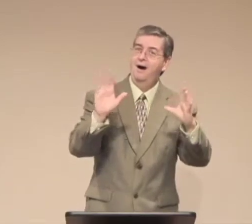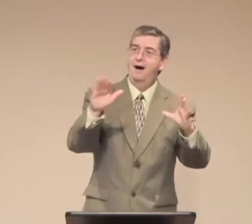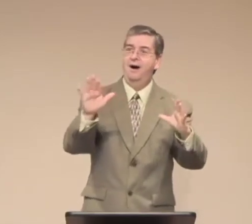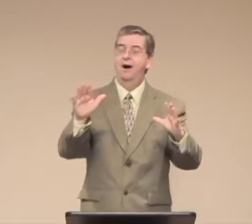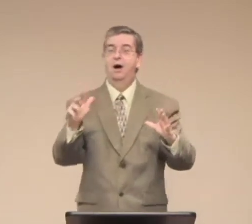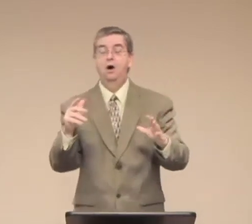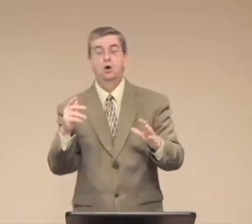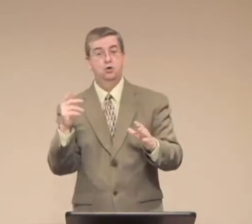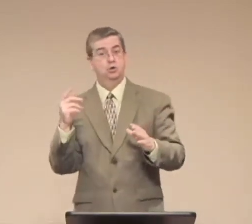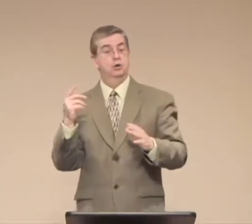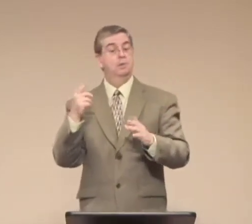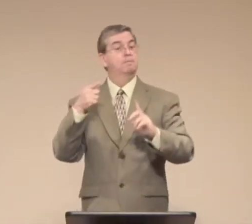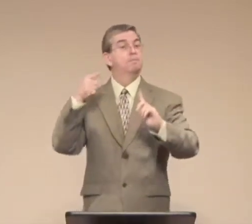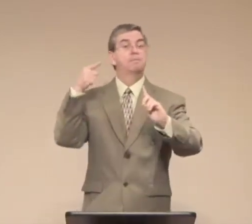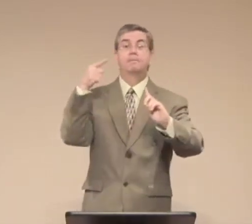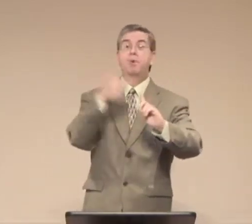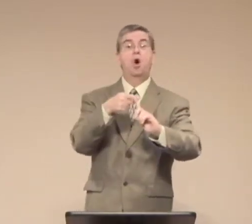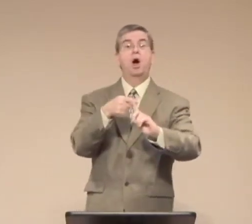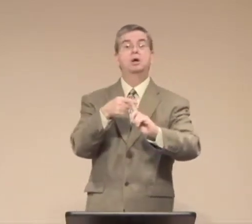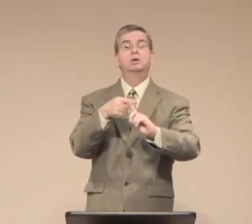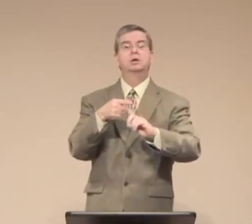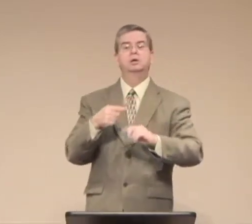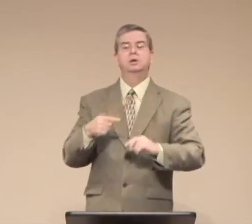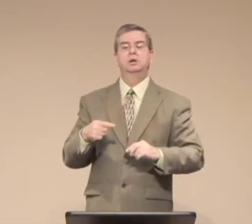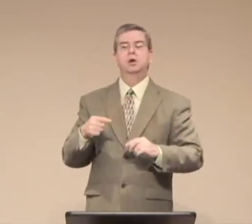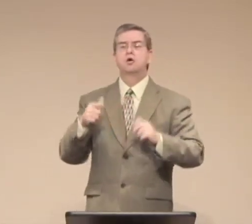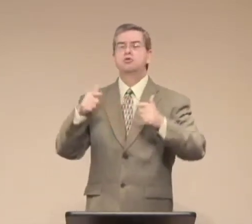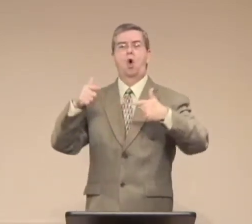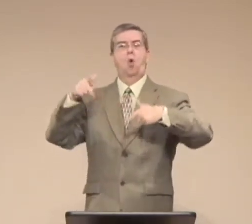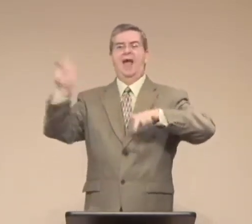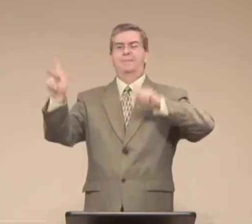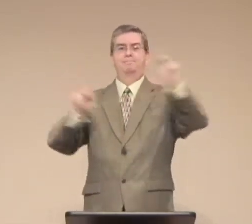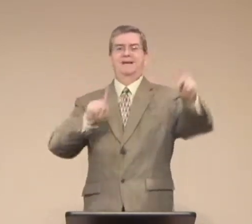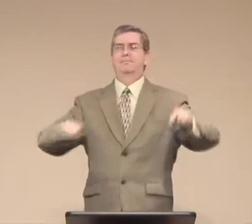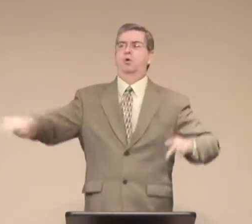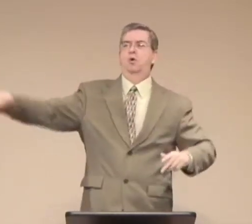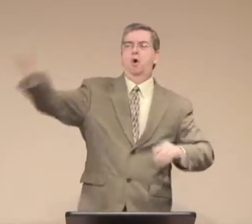unto her,